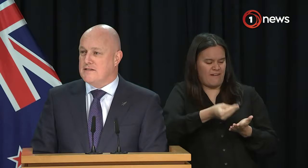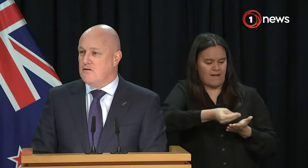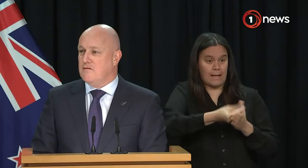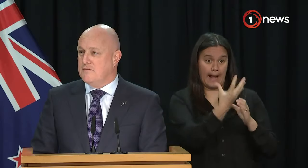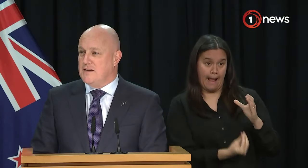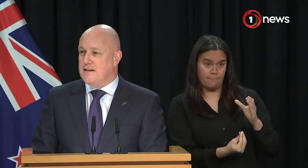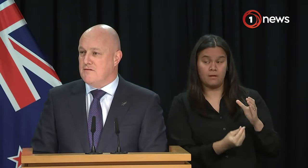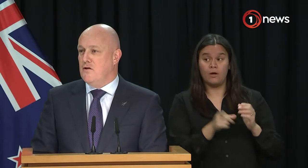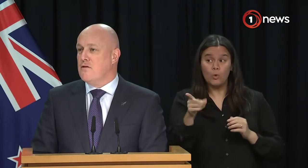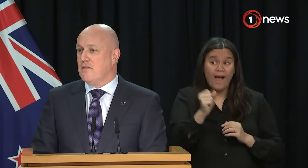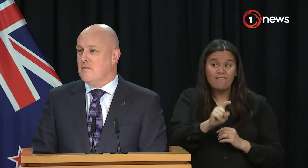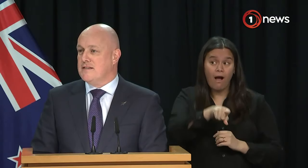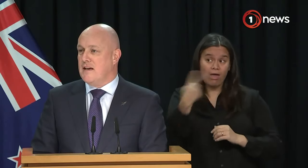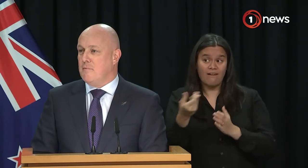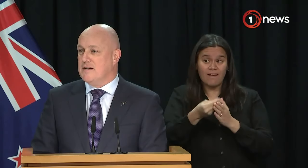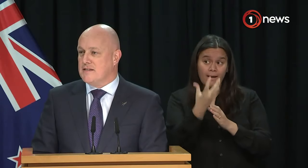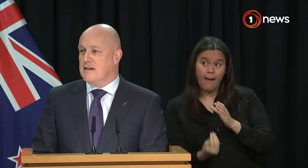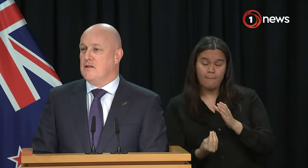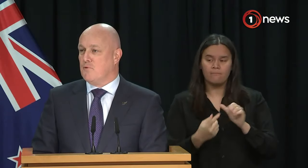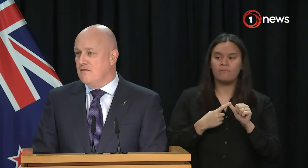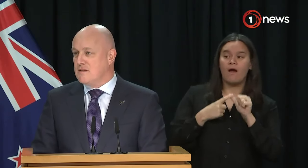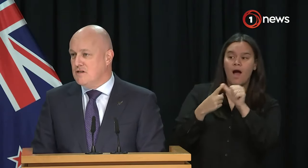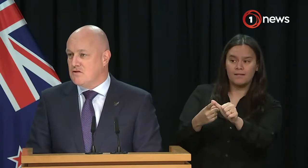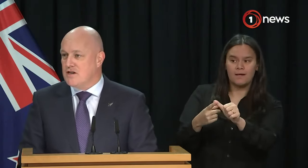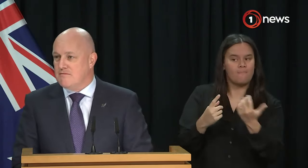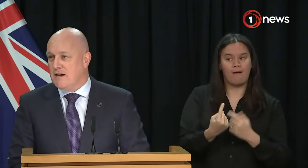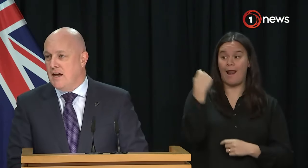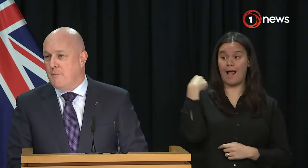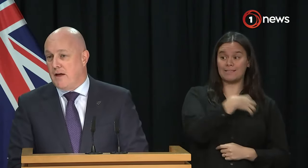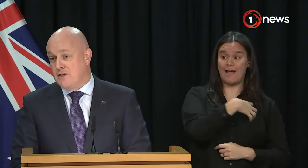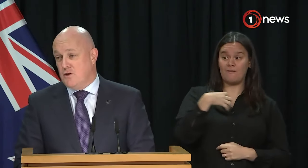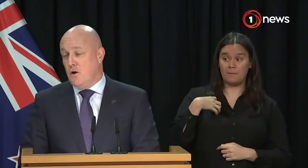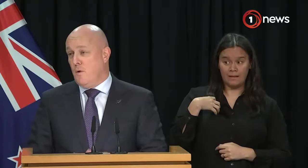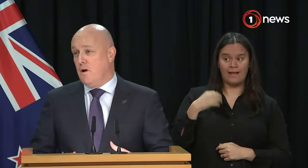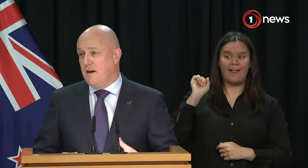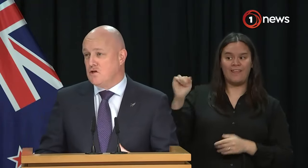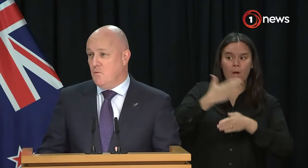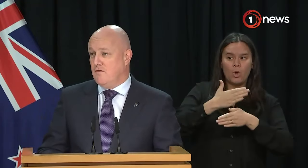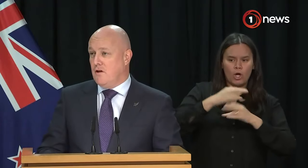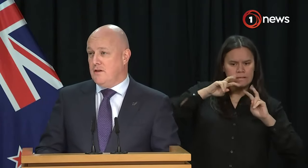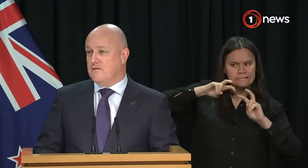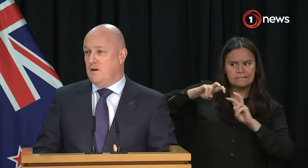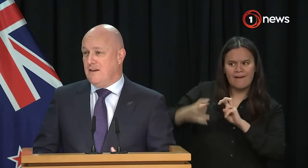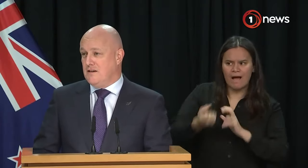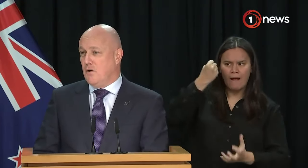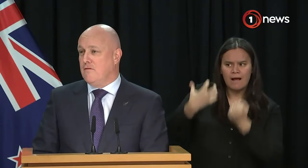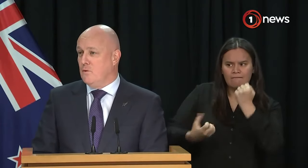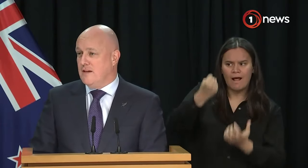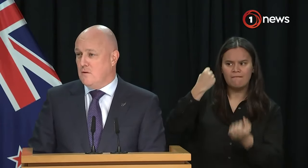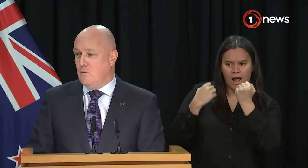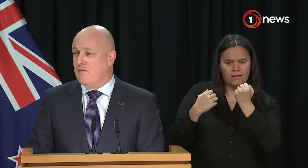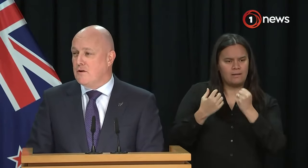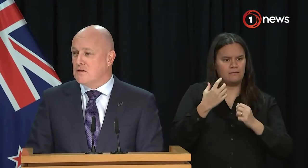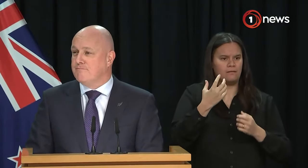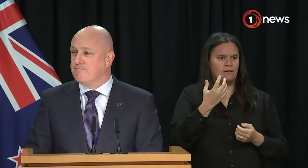job over the last 150 days of unearthing them as they have been existing under the previous administration. But as you know, we want to make sure we've got things fully funded going